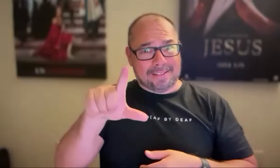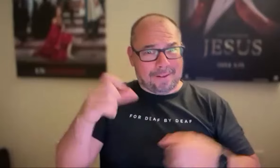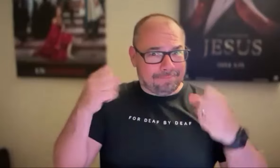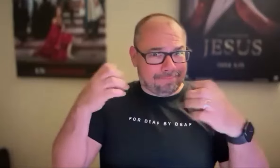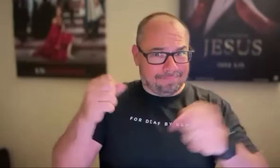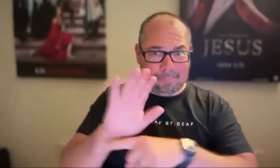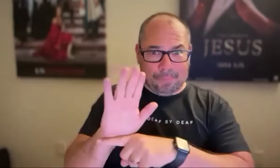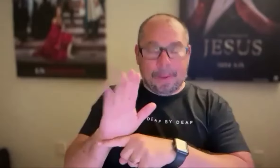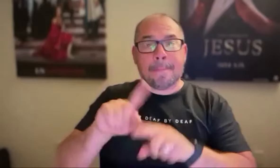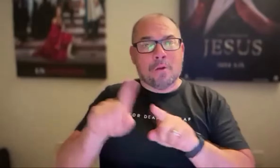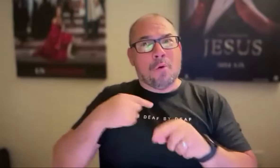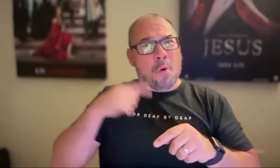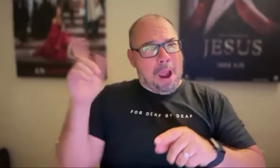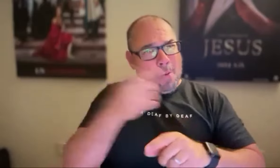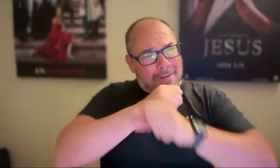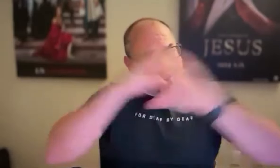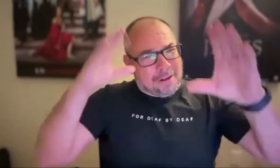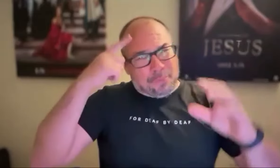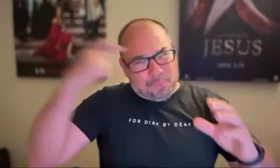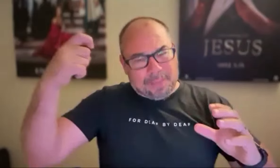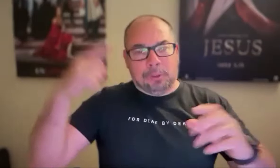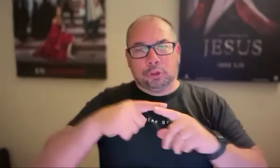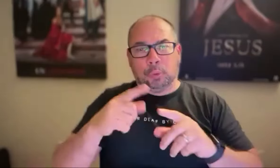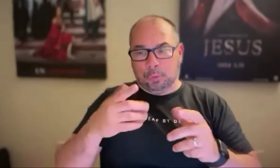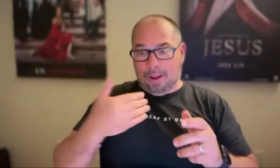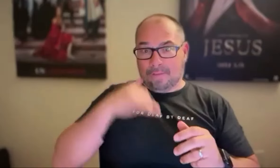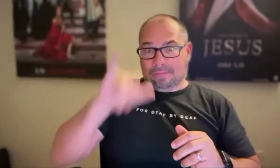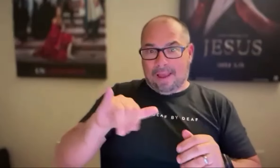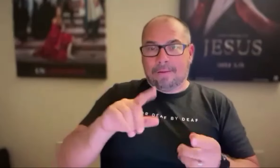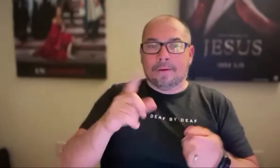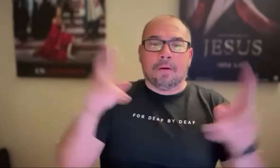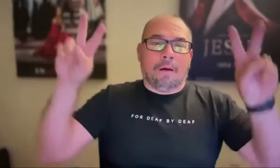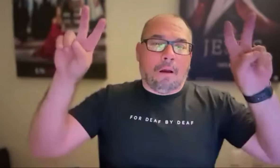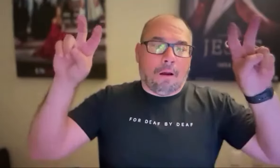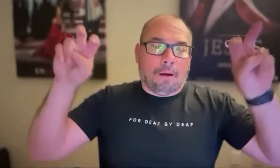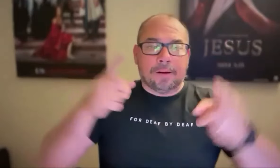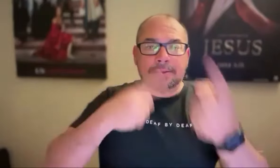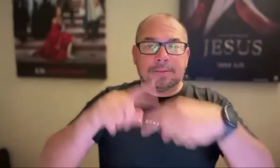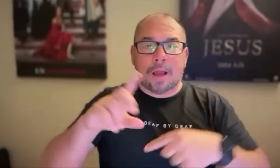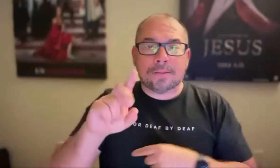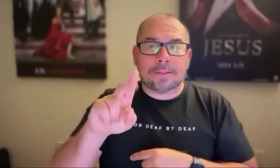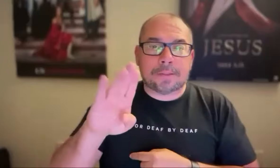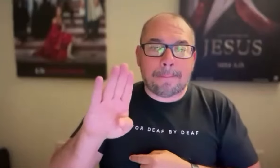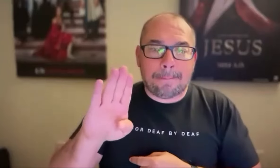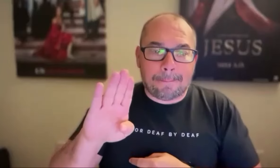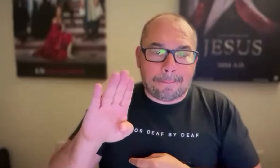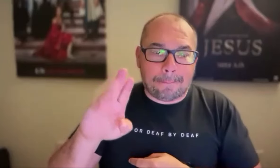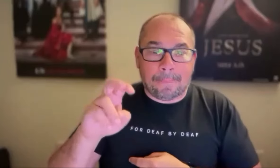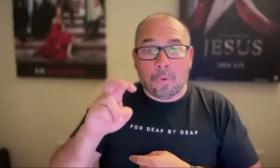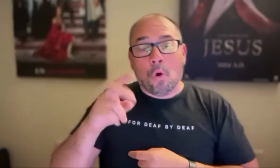And our heart is not only to have something like this available in American sign language, but to make it in such a way that